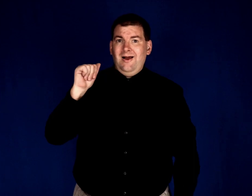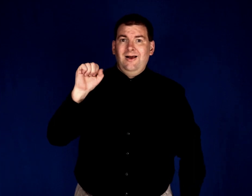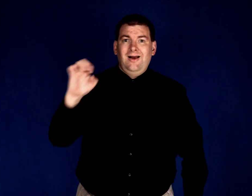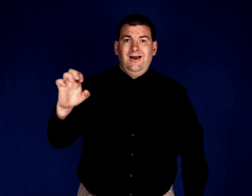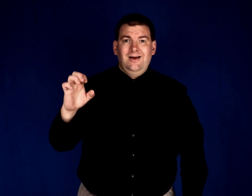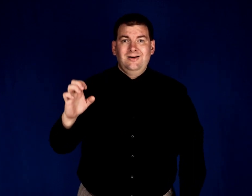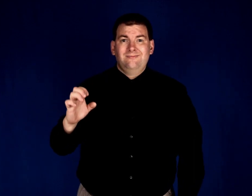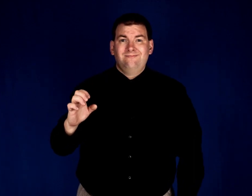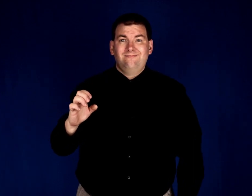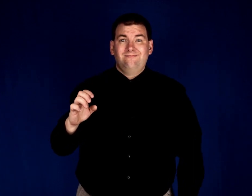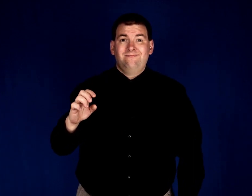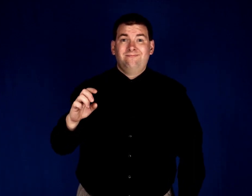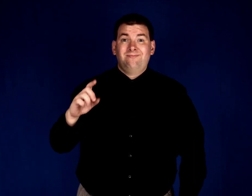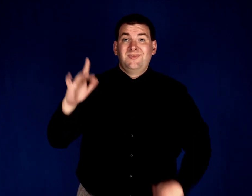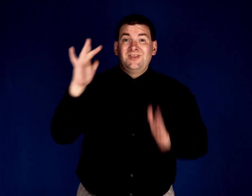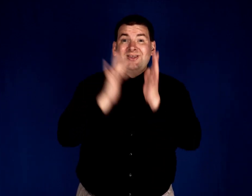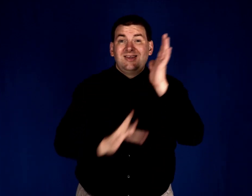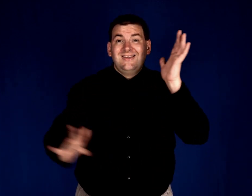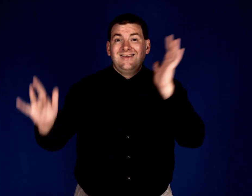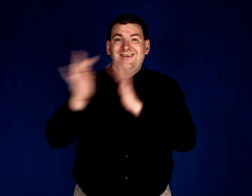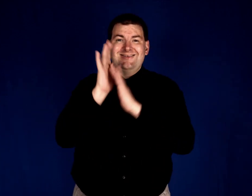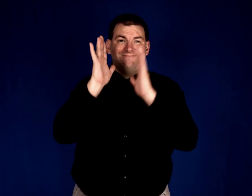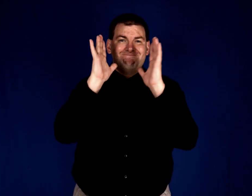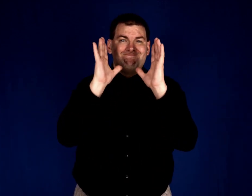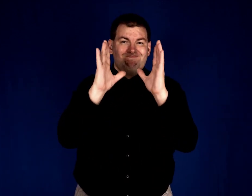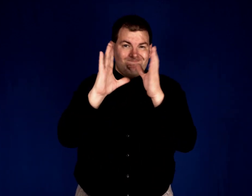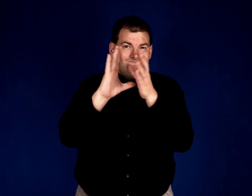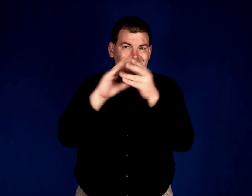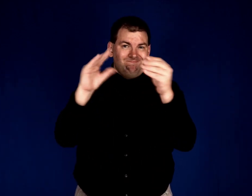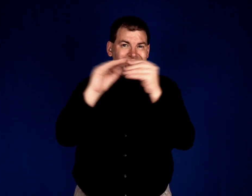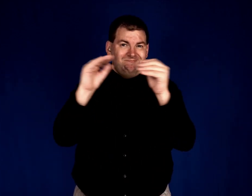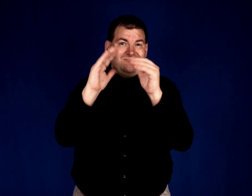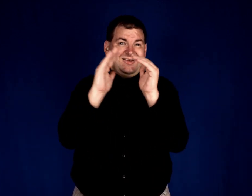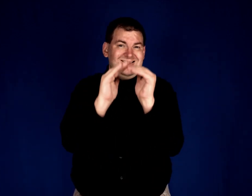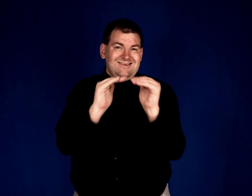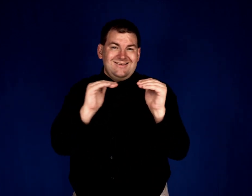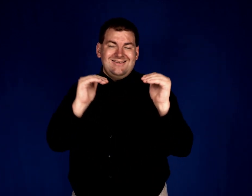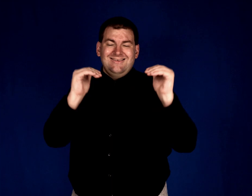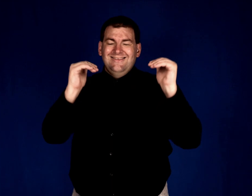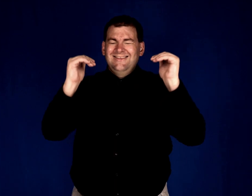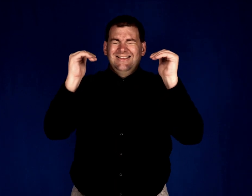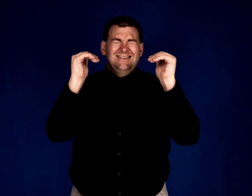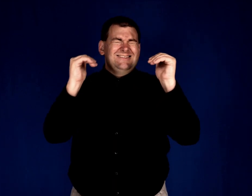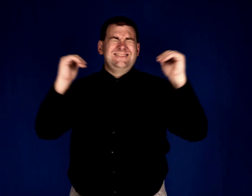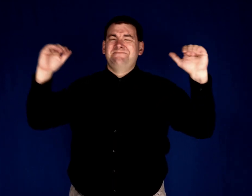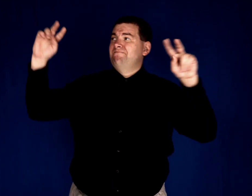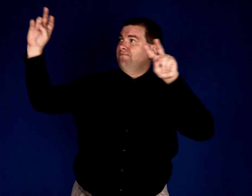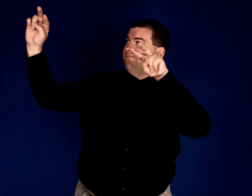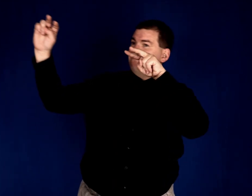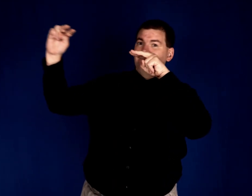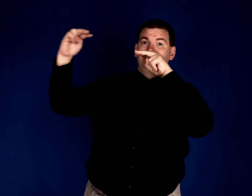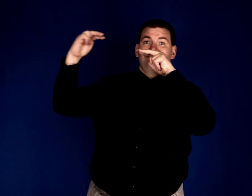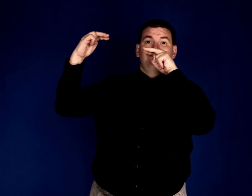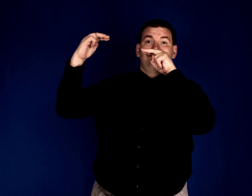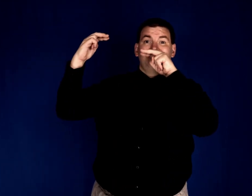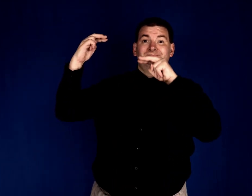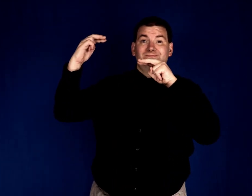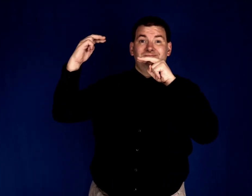case. He said with a big, big smile on